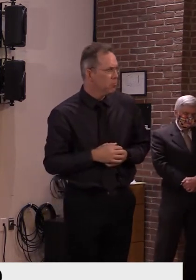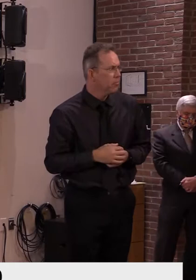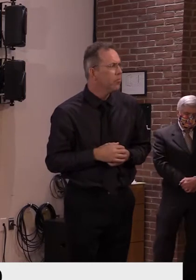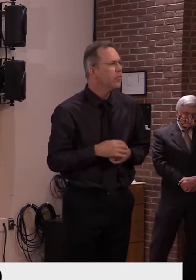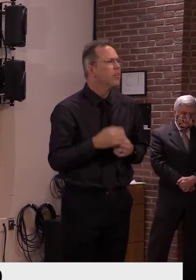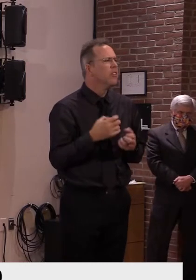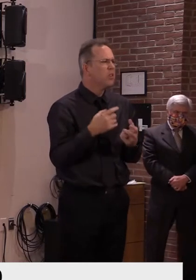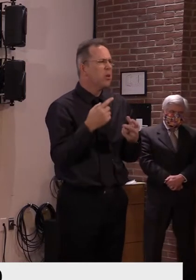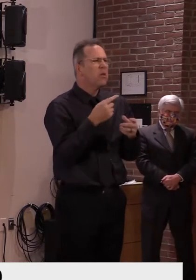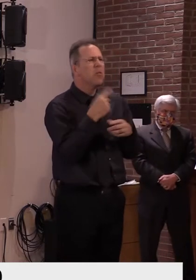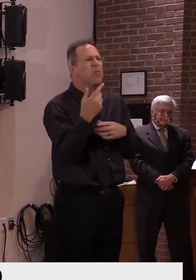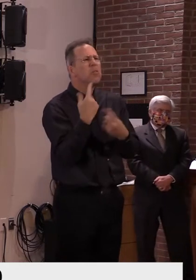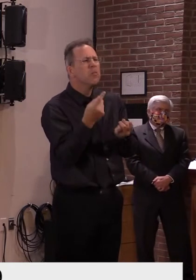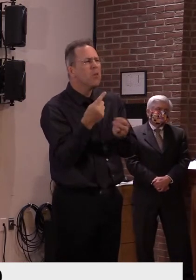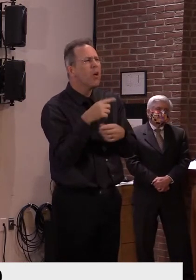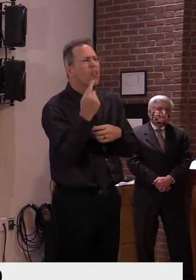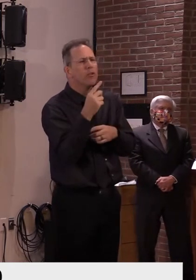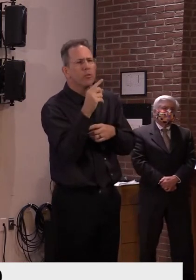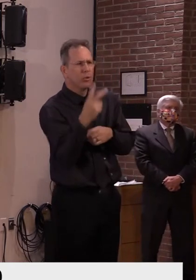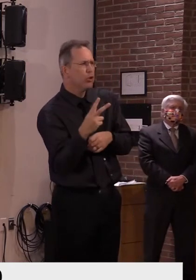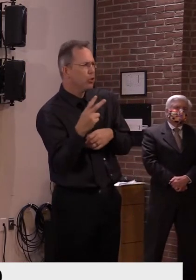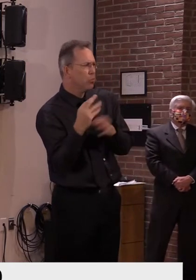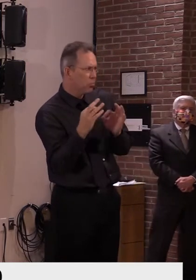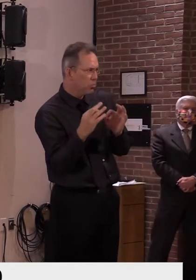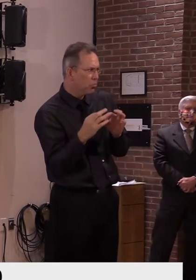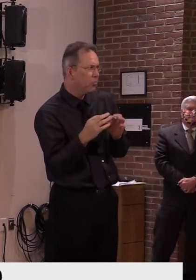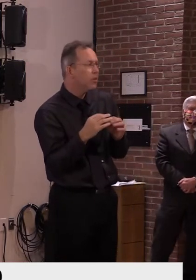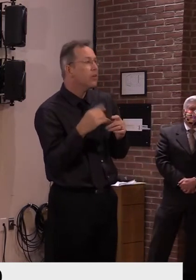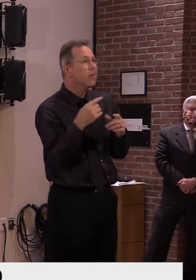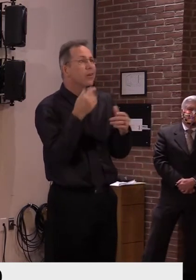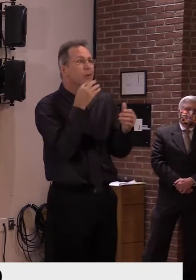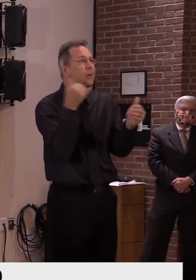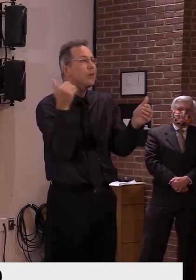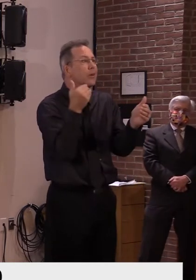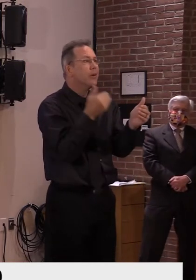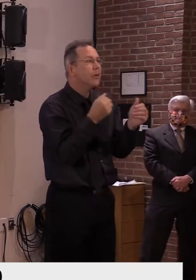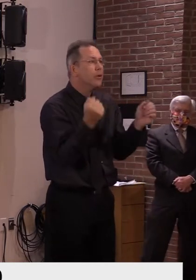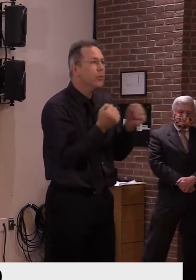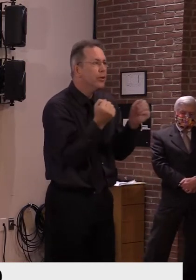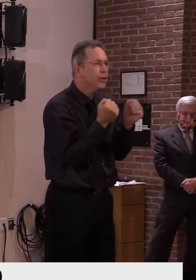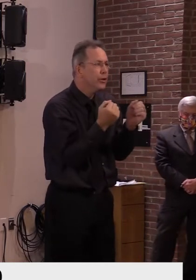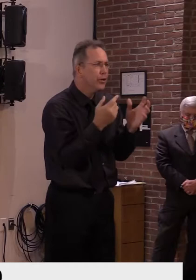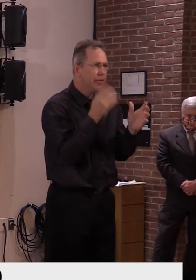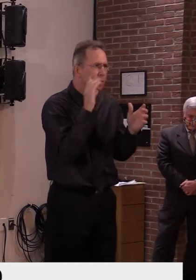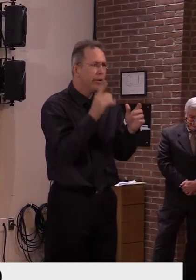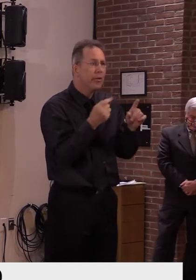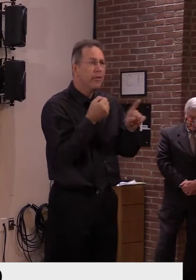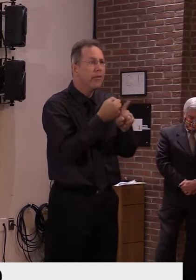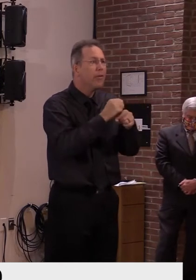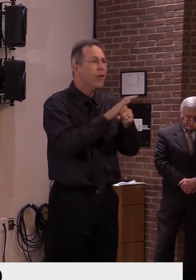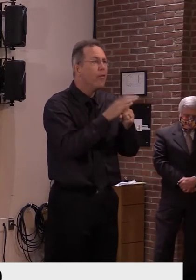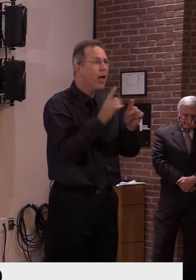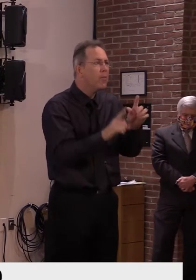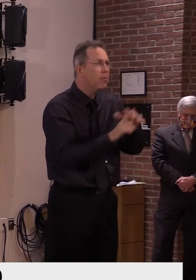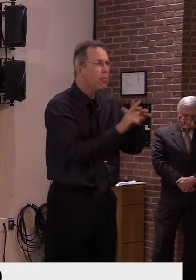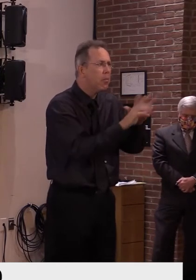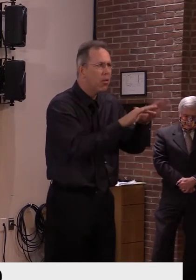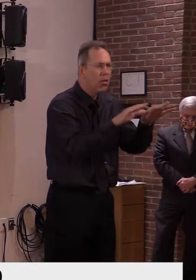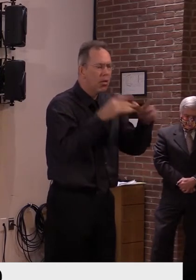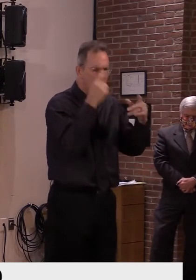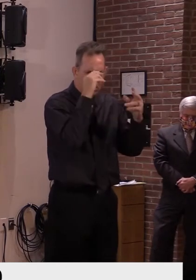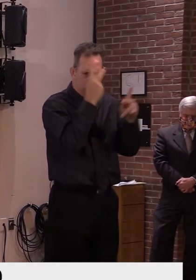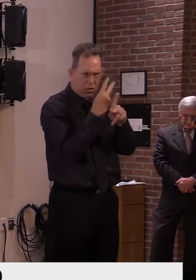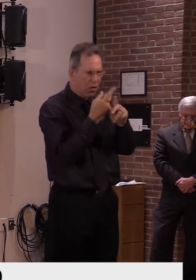pandemic first hit Vermont last winter, we had no idea what path it would take in the months leading up to this coming